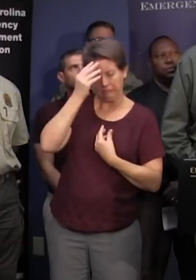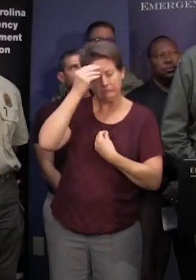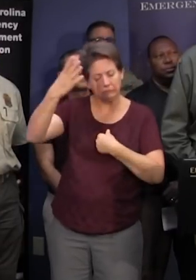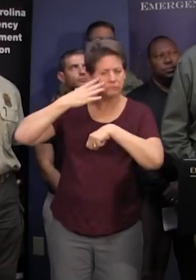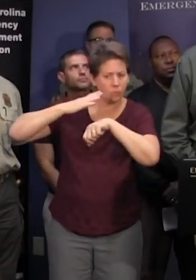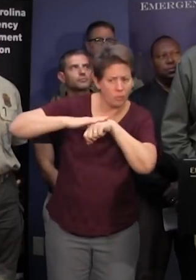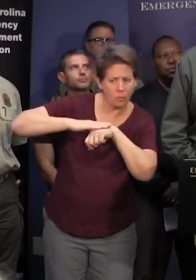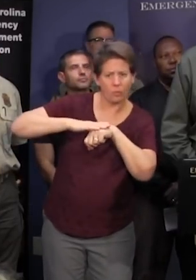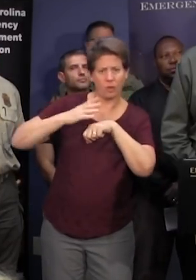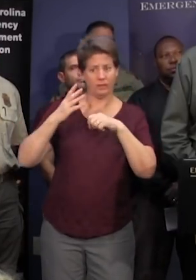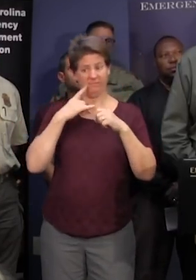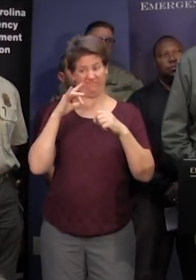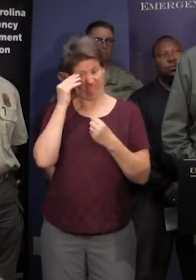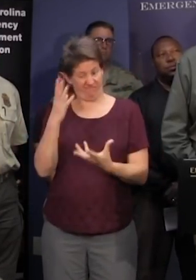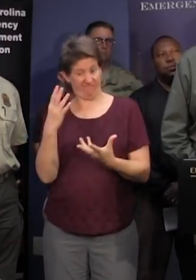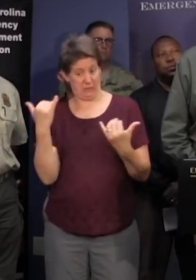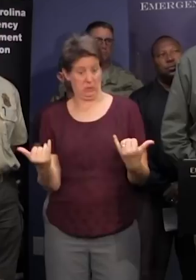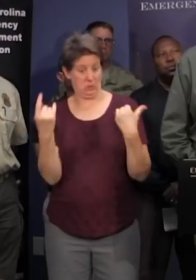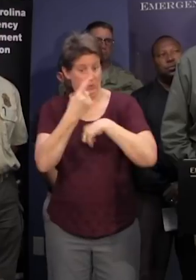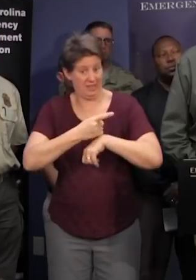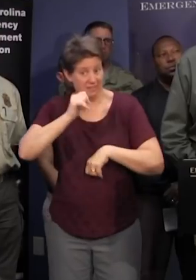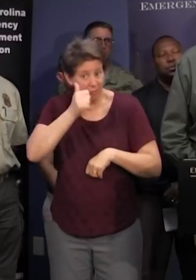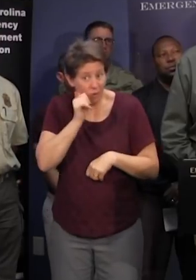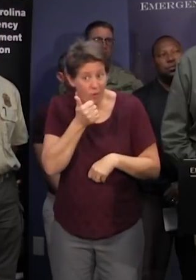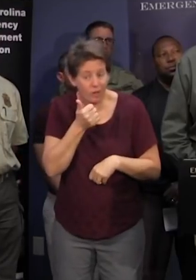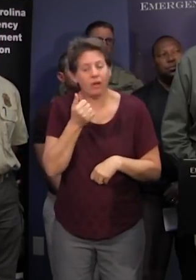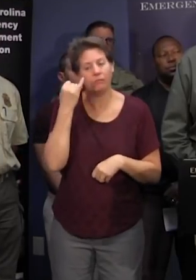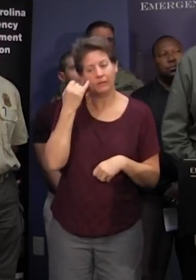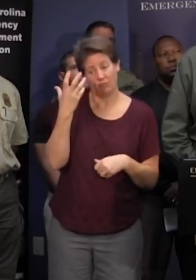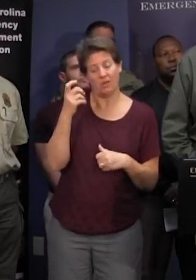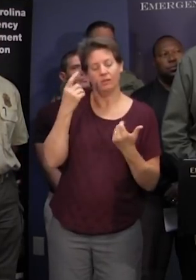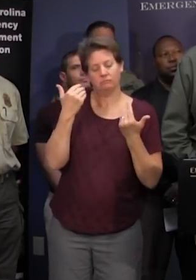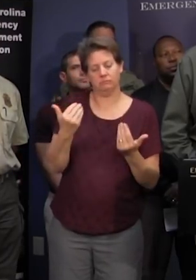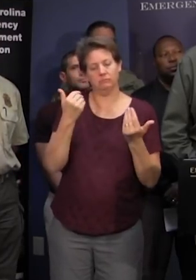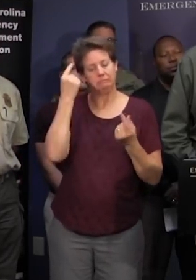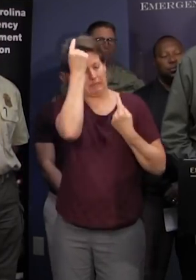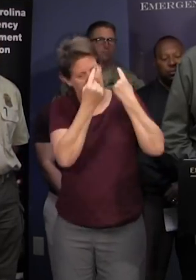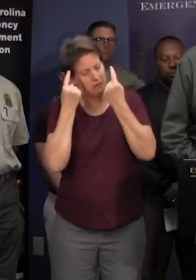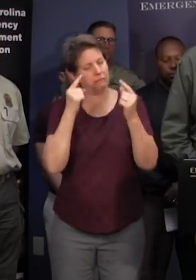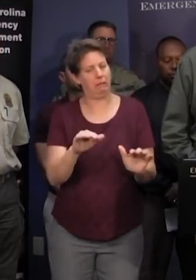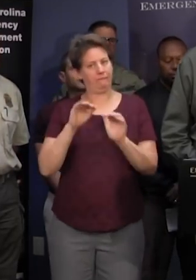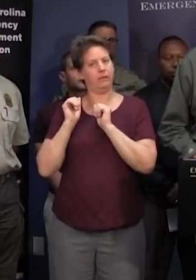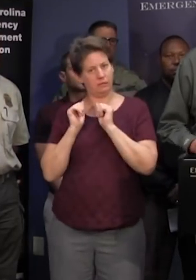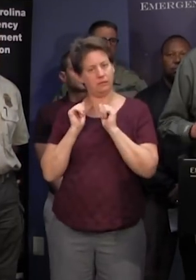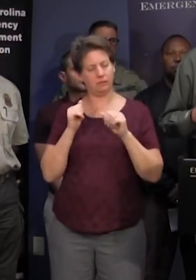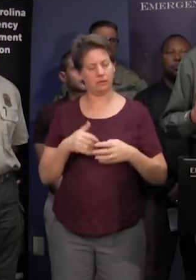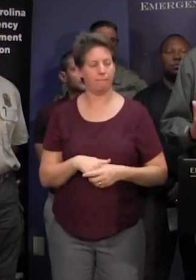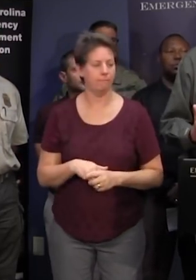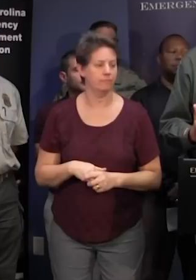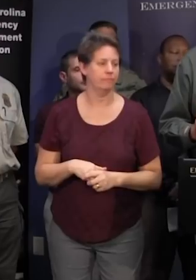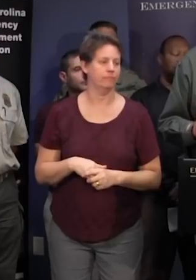in danger and today is the day or tomorrow is the day at the at the end that they need to really consider leaving so